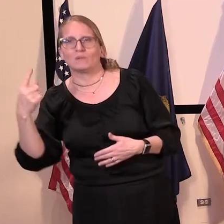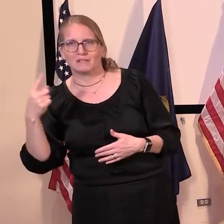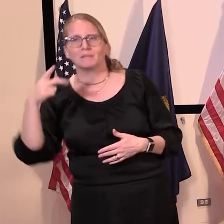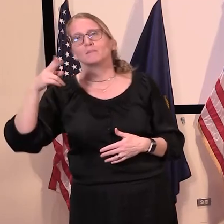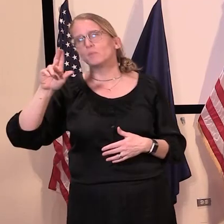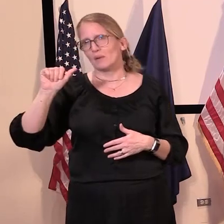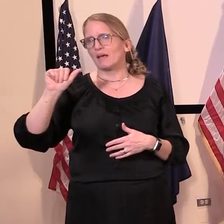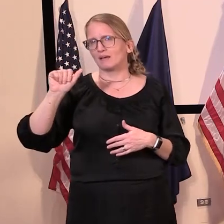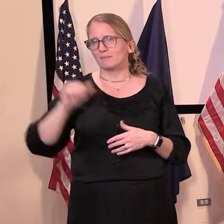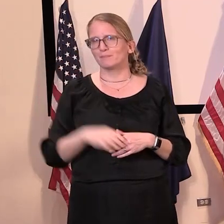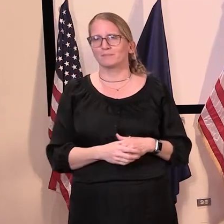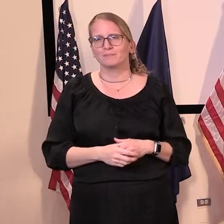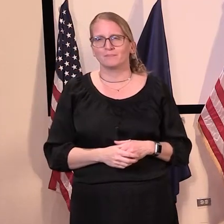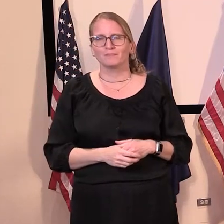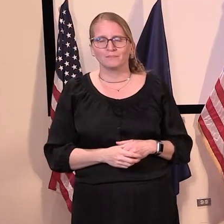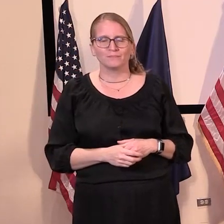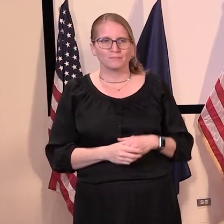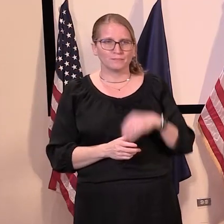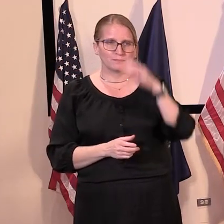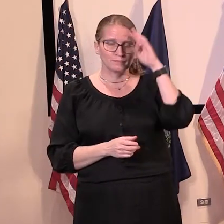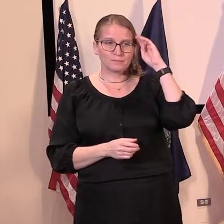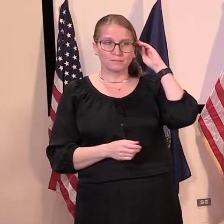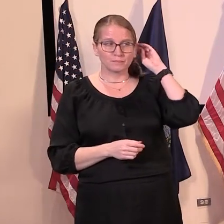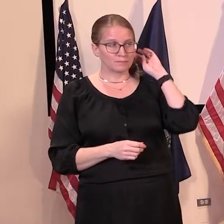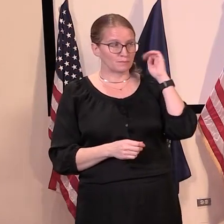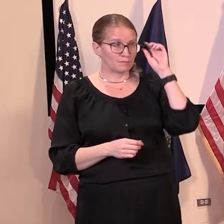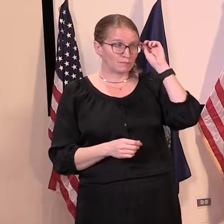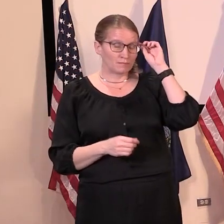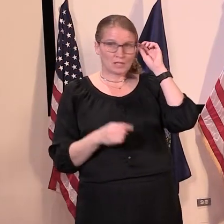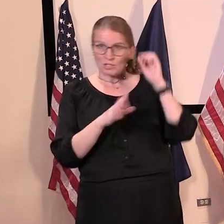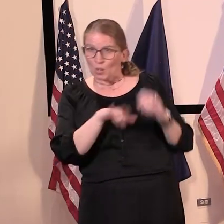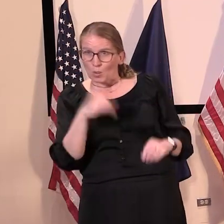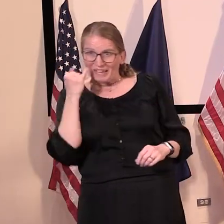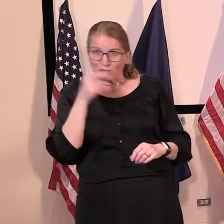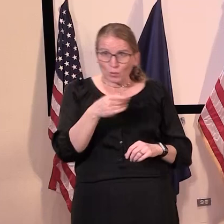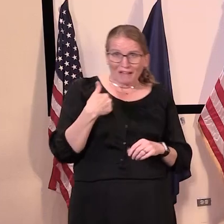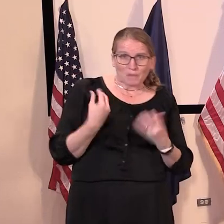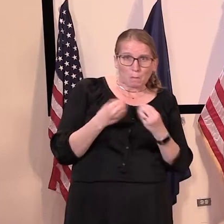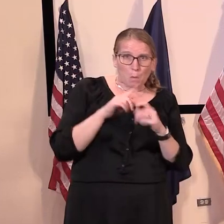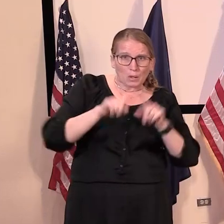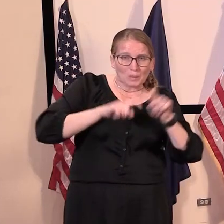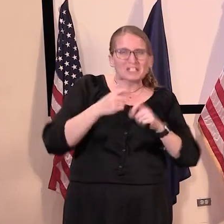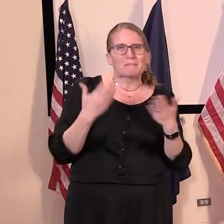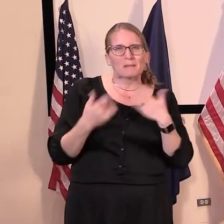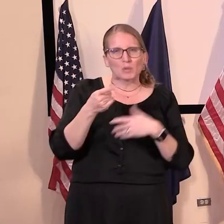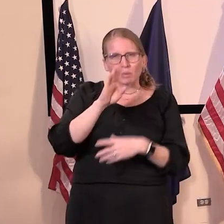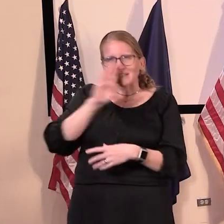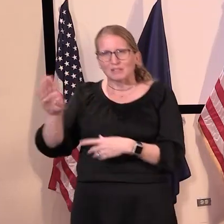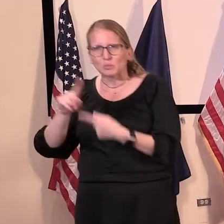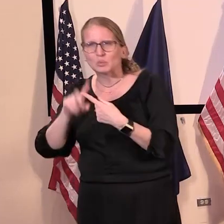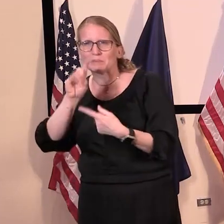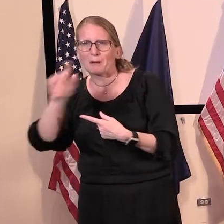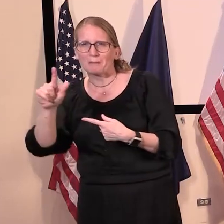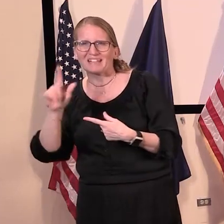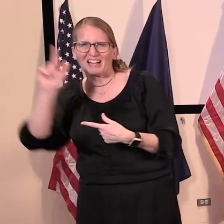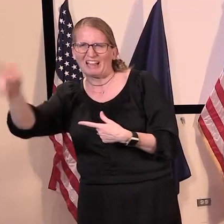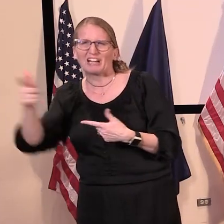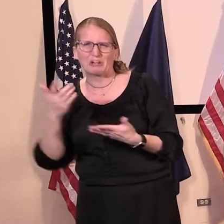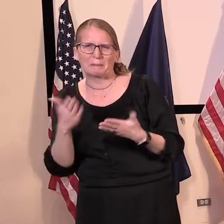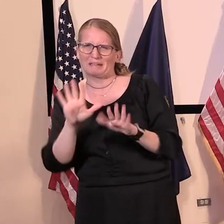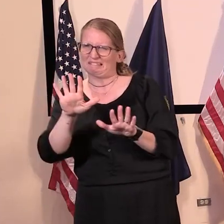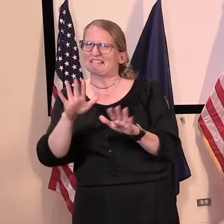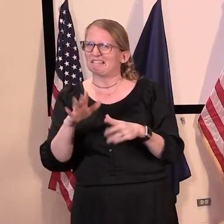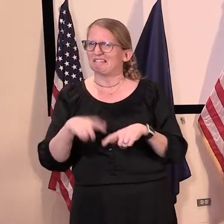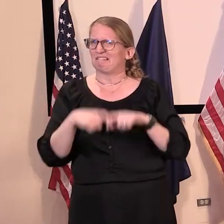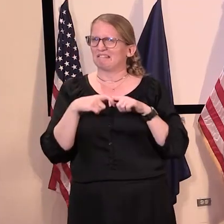Correct. All right, Patricia, if you have any follow-ups, maybe you can connect with the Department of Labor after afterwards directly. I'm good. Thank you. and